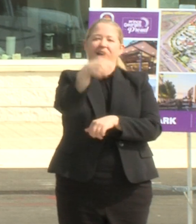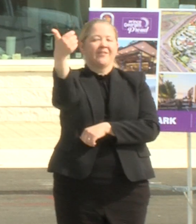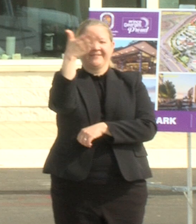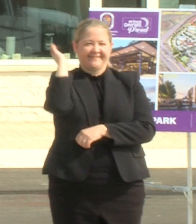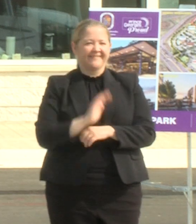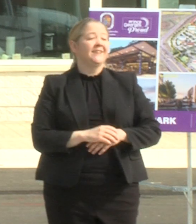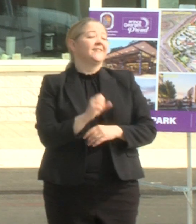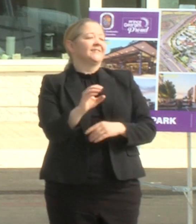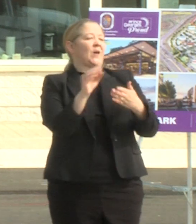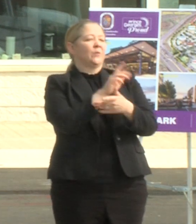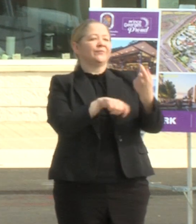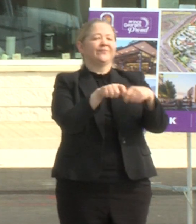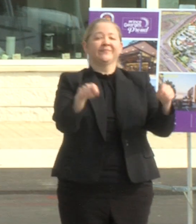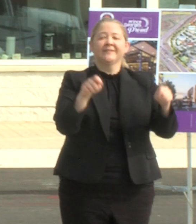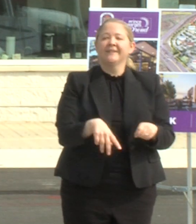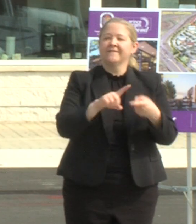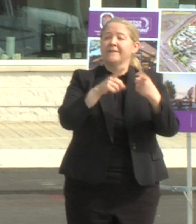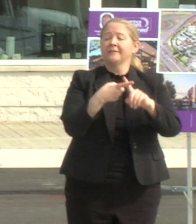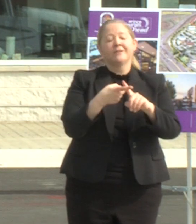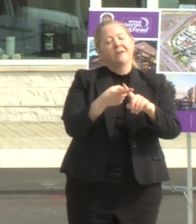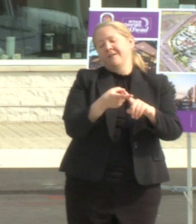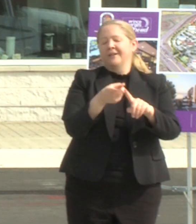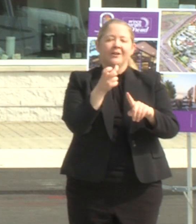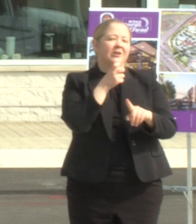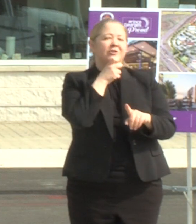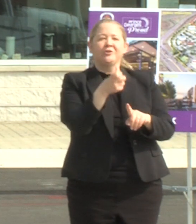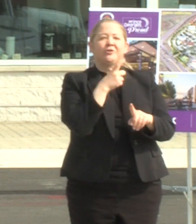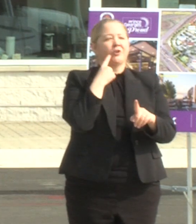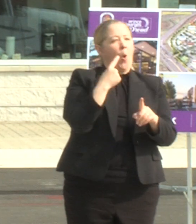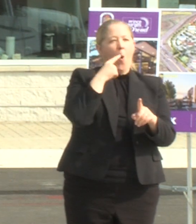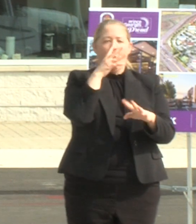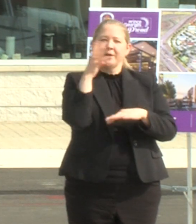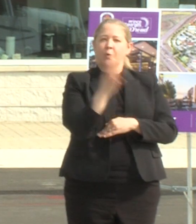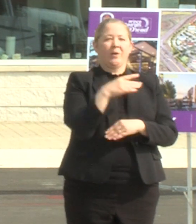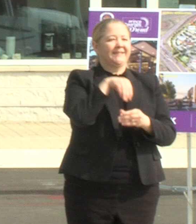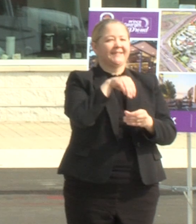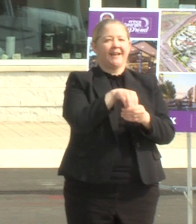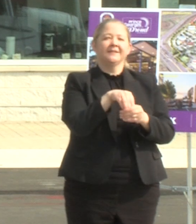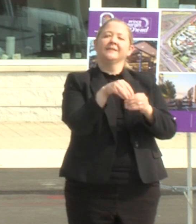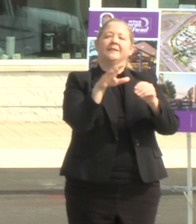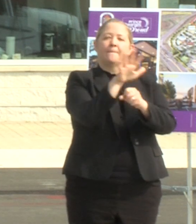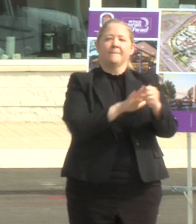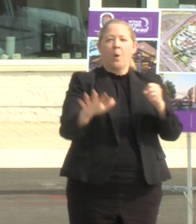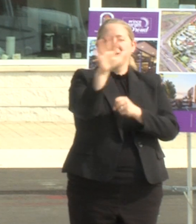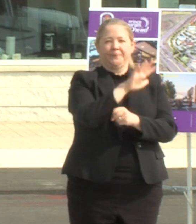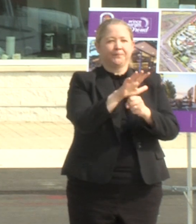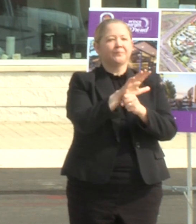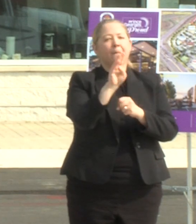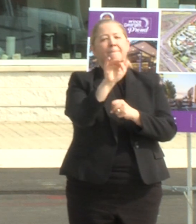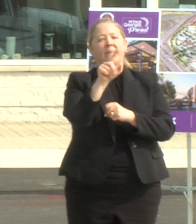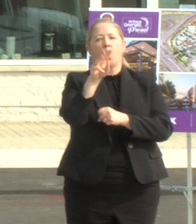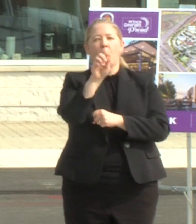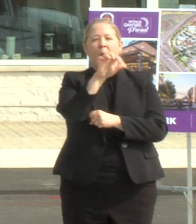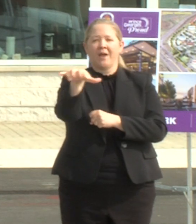conclusion friends don't underestimate inside the beltway we had a rich legacy if anyone knows the history